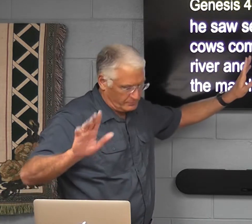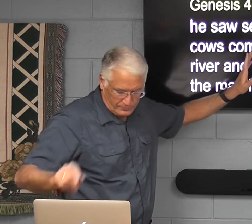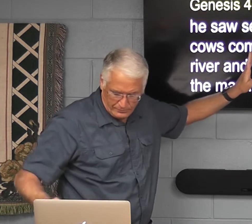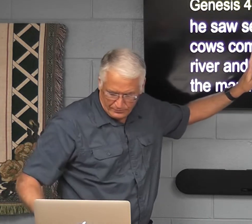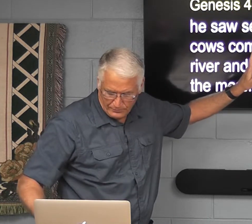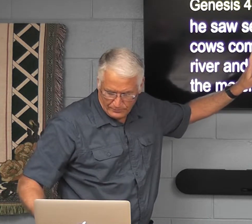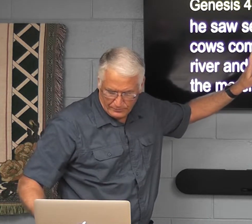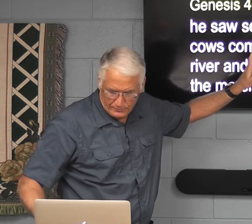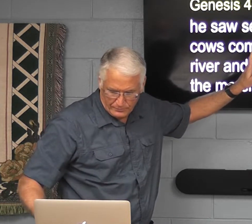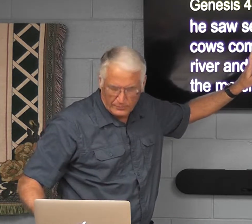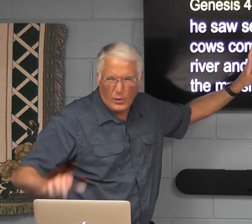Sorry.